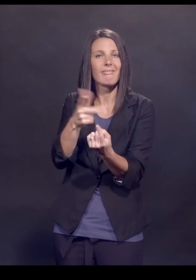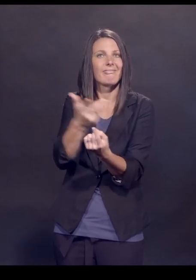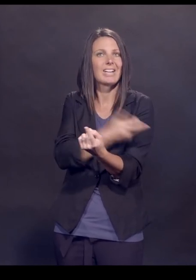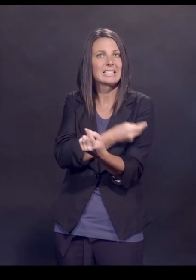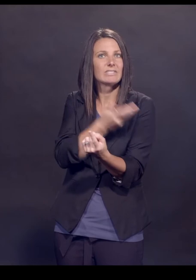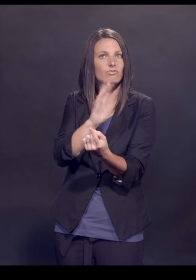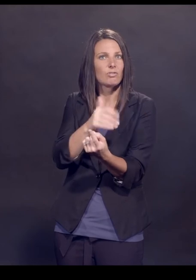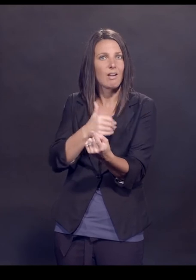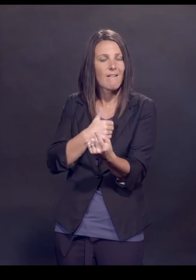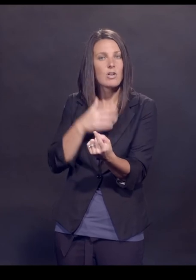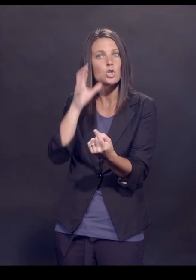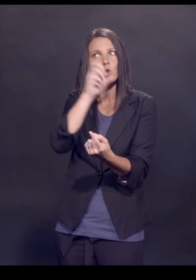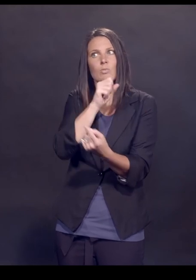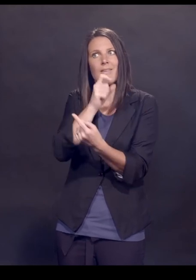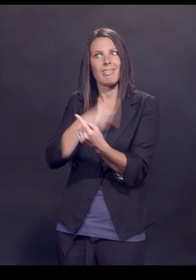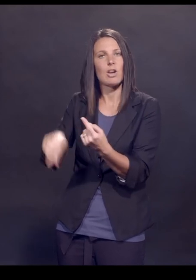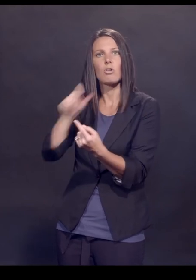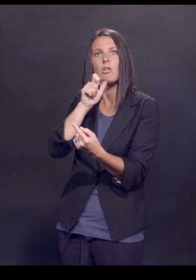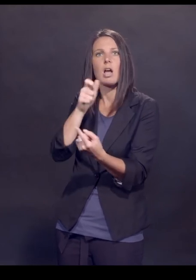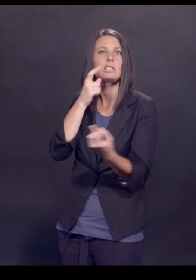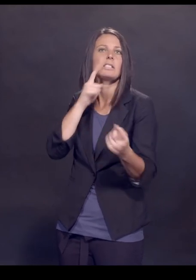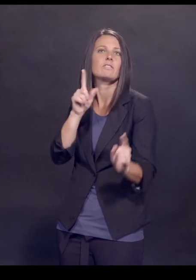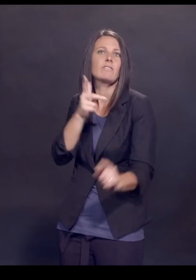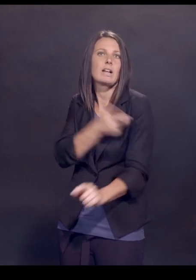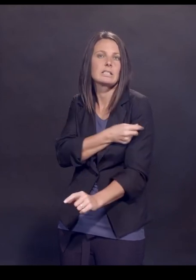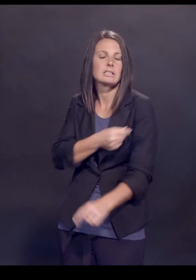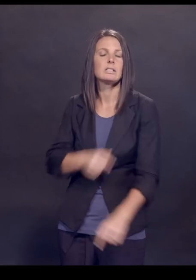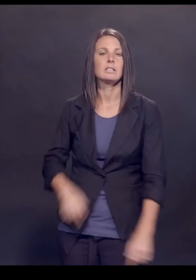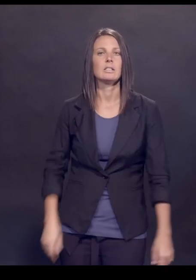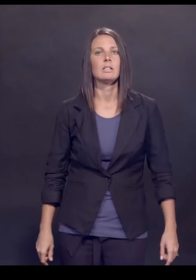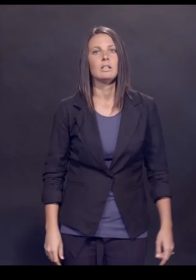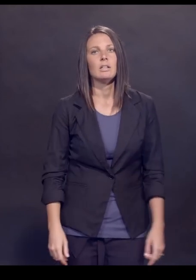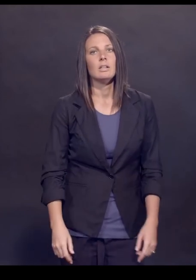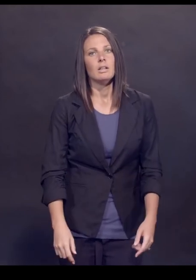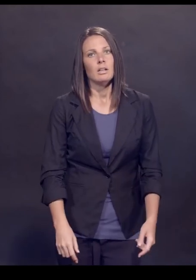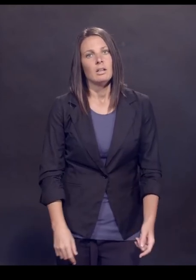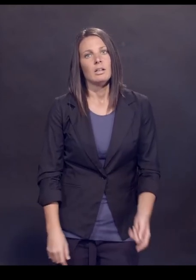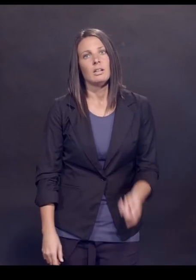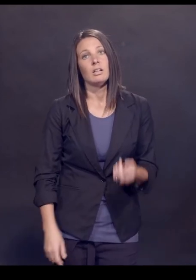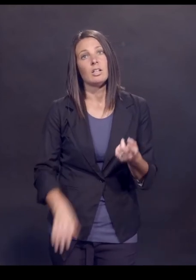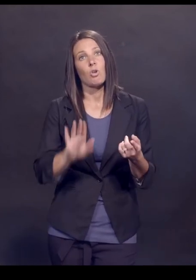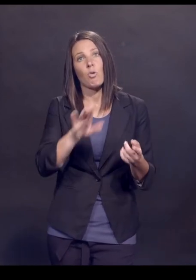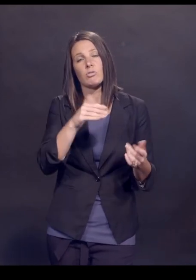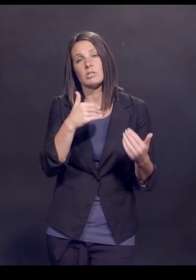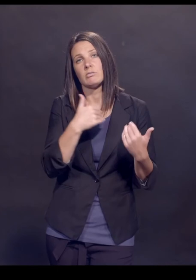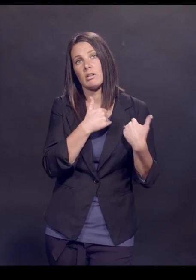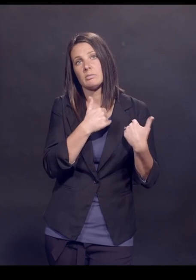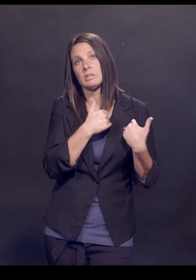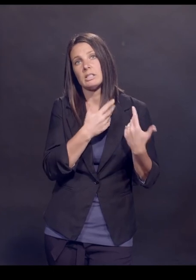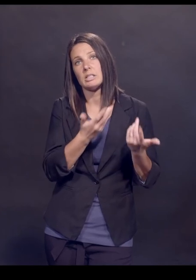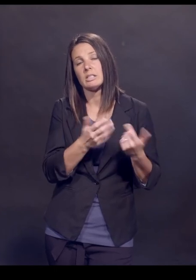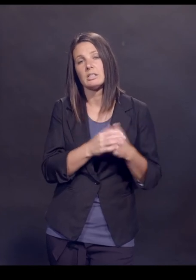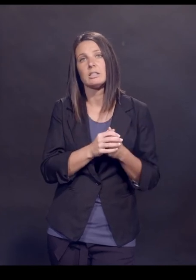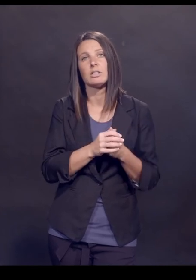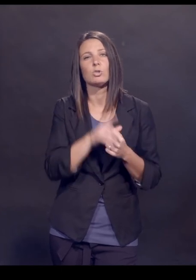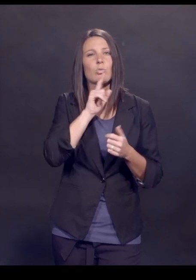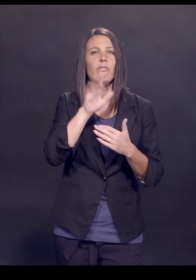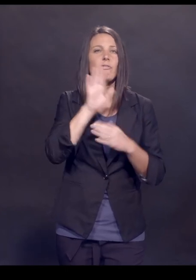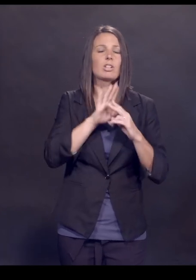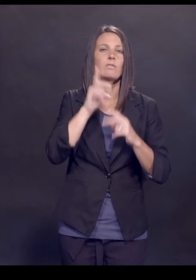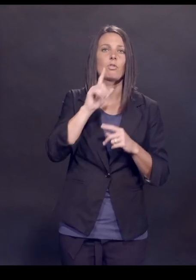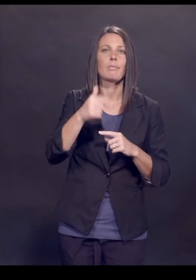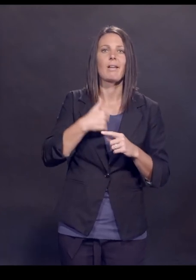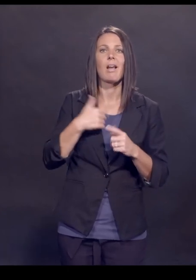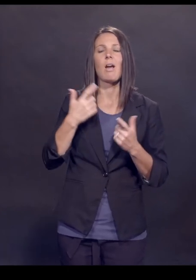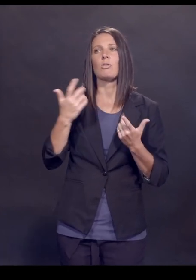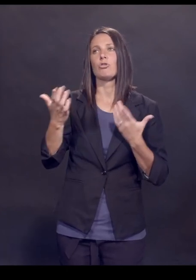vaccinated, assuming they can't be successfully vaccinated. So that's your responsibility, frankly. I mean, it's very frustrating for me. I